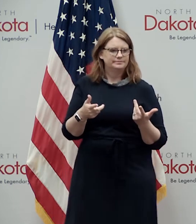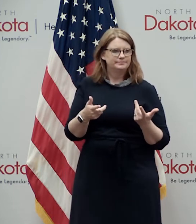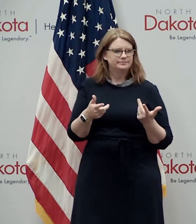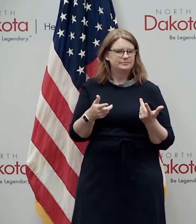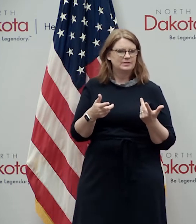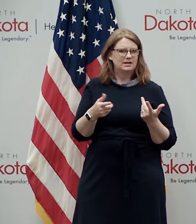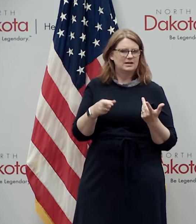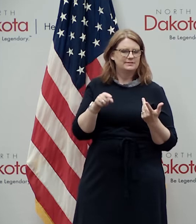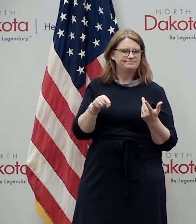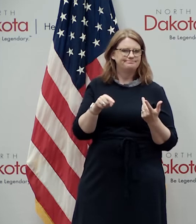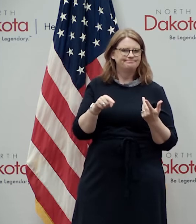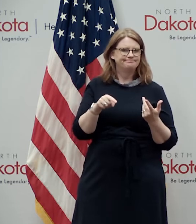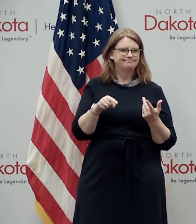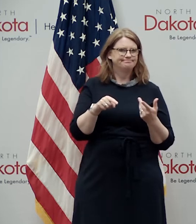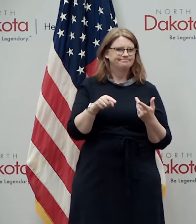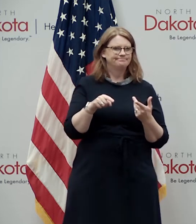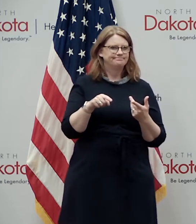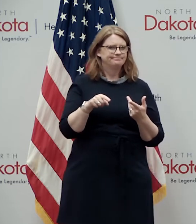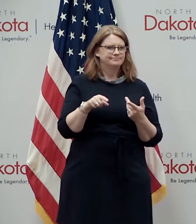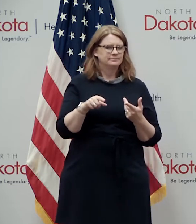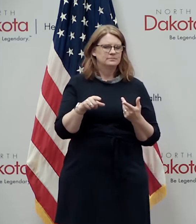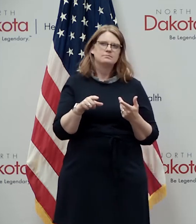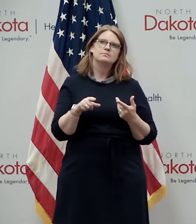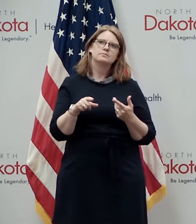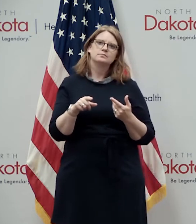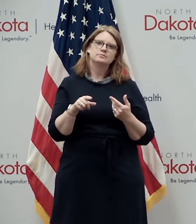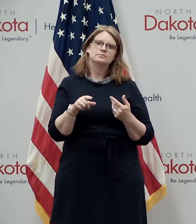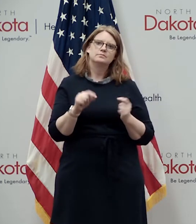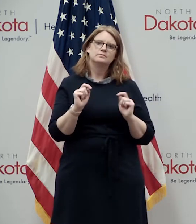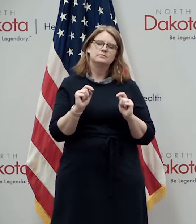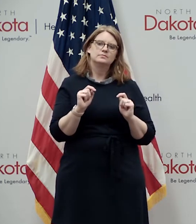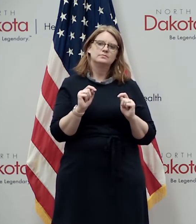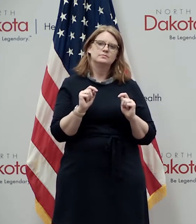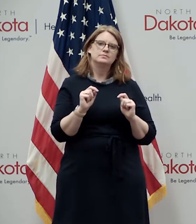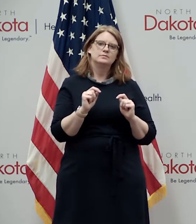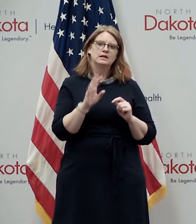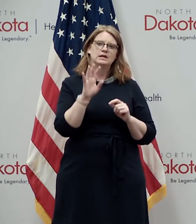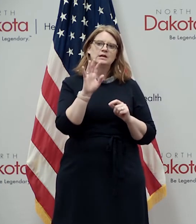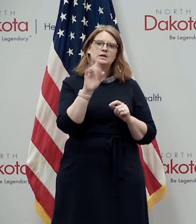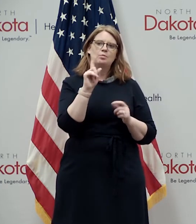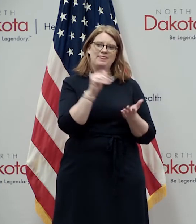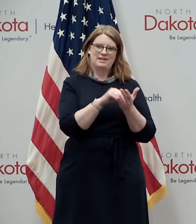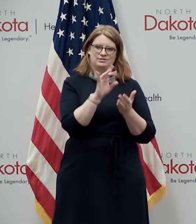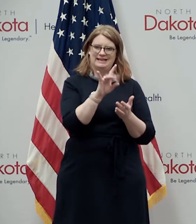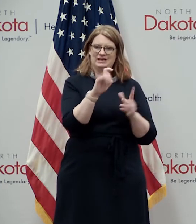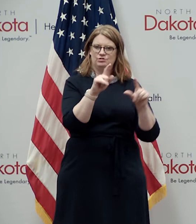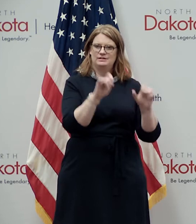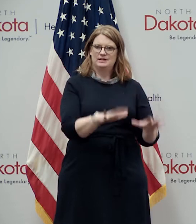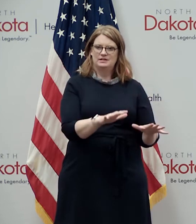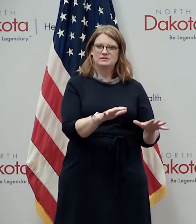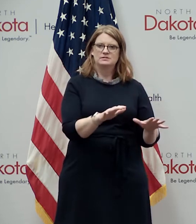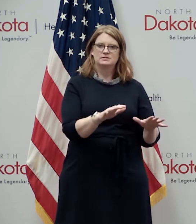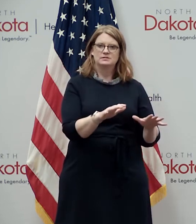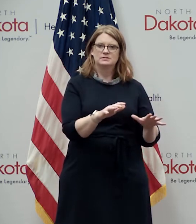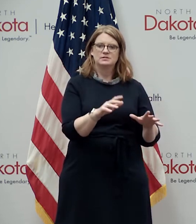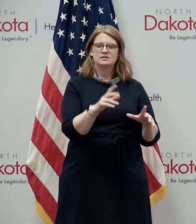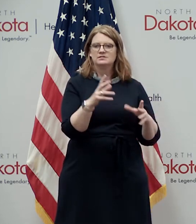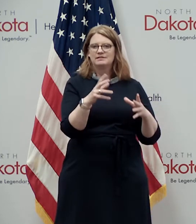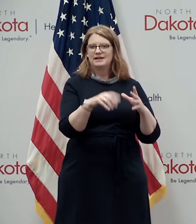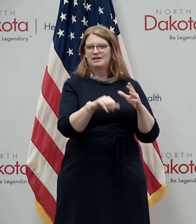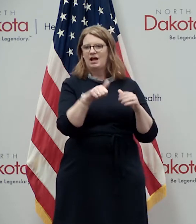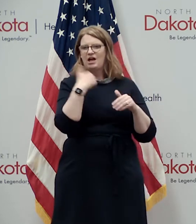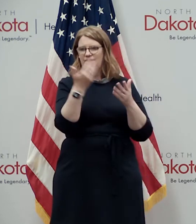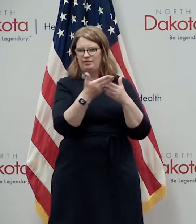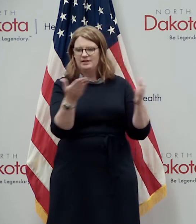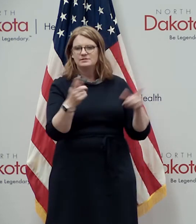they're doing some more i'm sorry it was it was 1800 tests but that included out of jurisdiction a whole bunch of other stuff